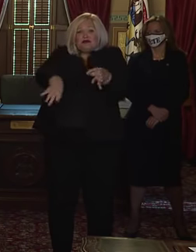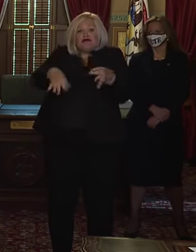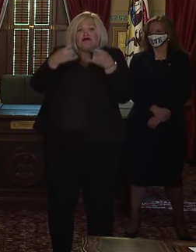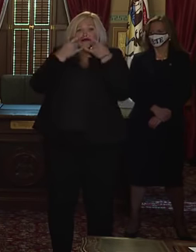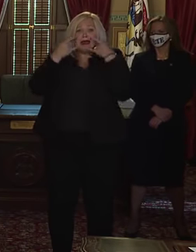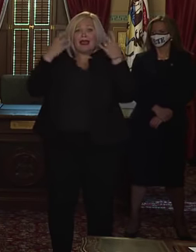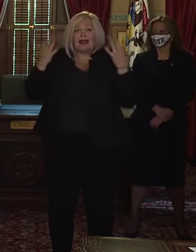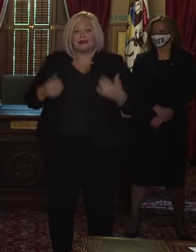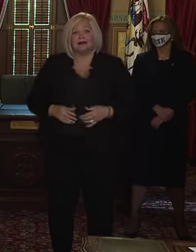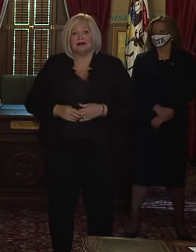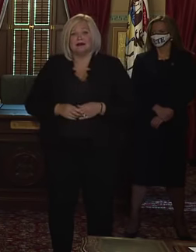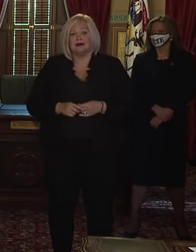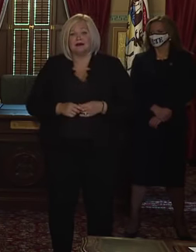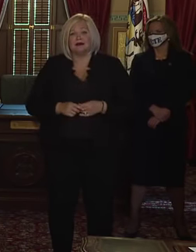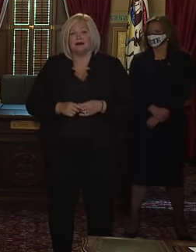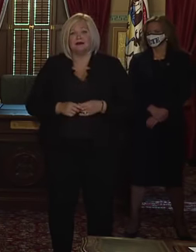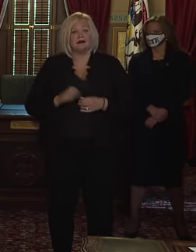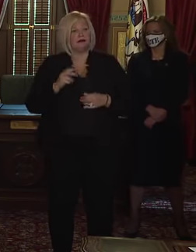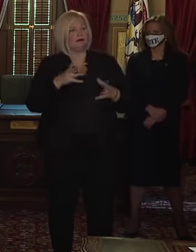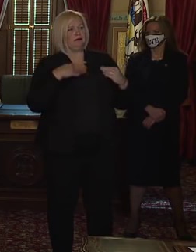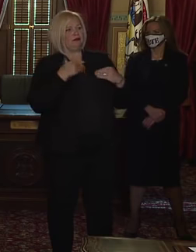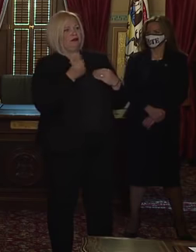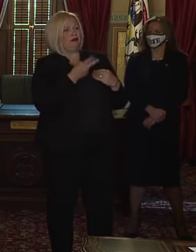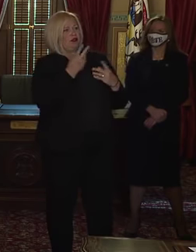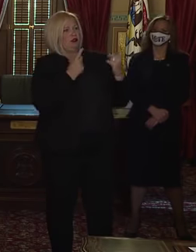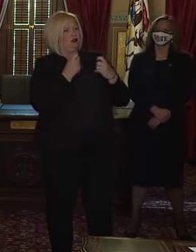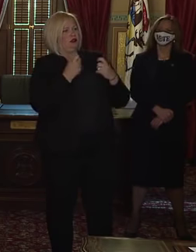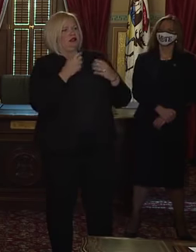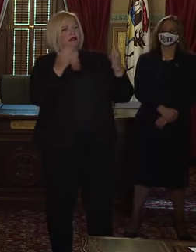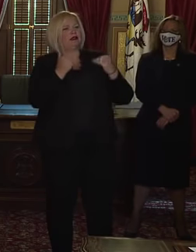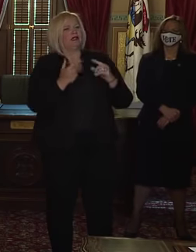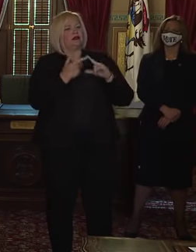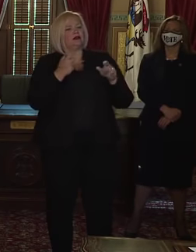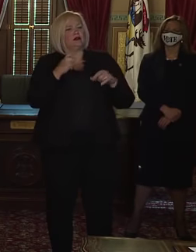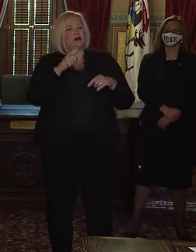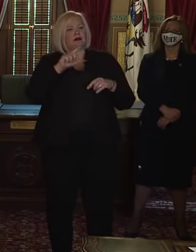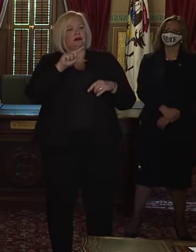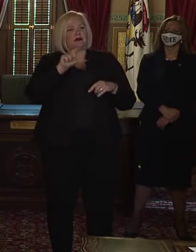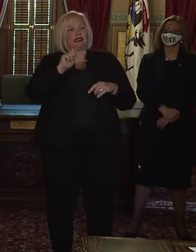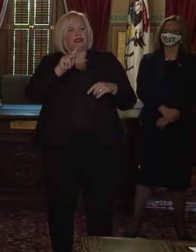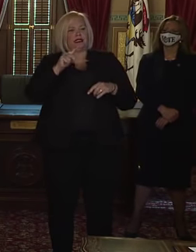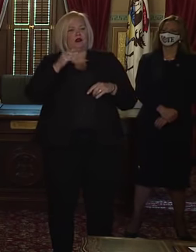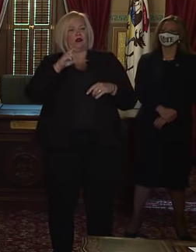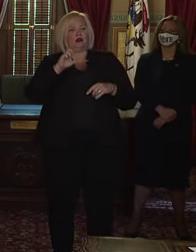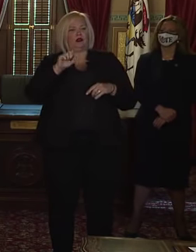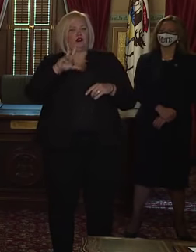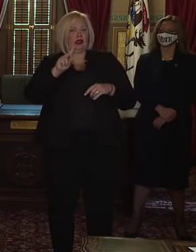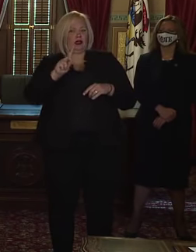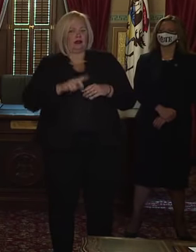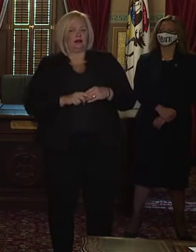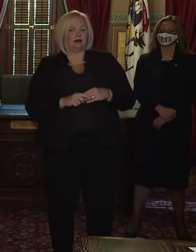Okay, we'll take a few more questions. So the next question will come from Zach Gorchow with Thornworth.